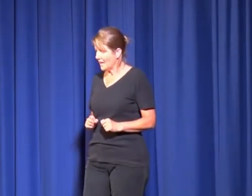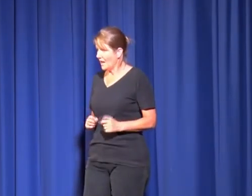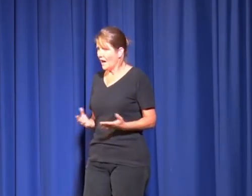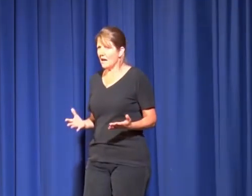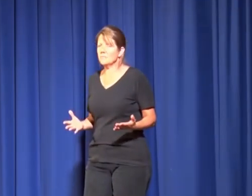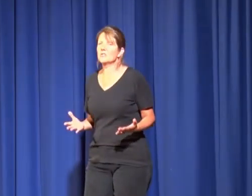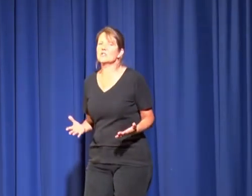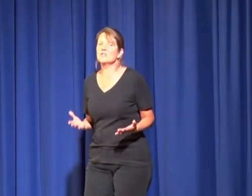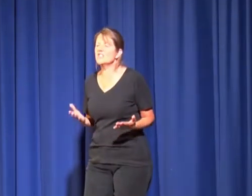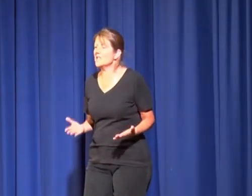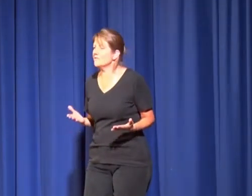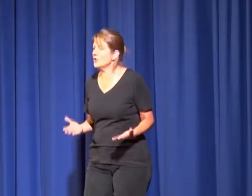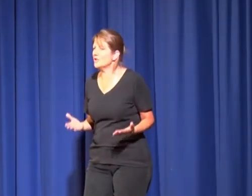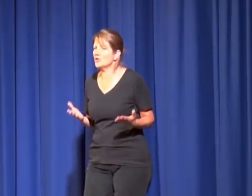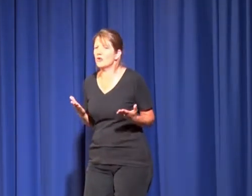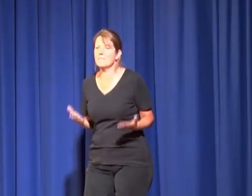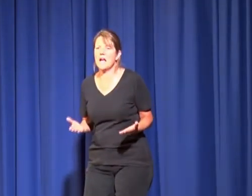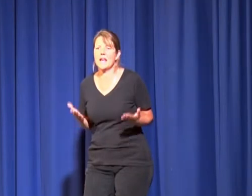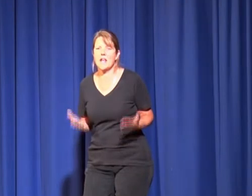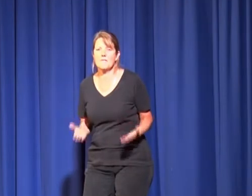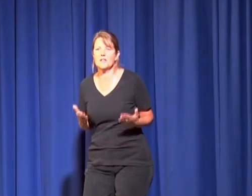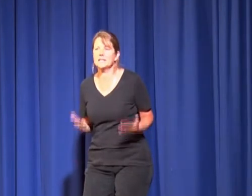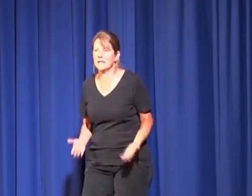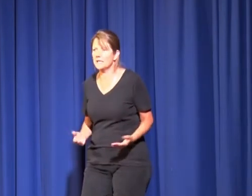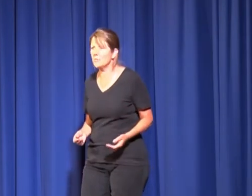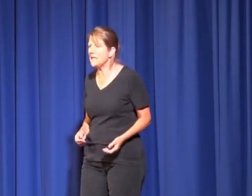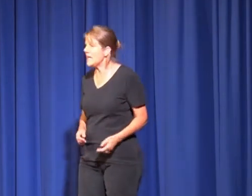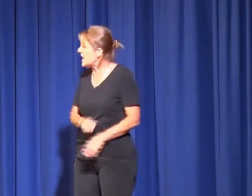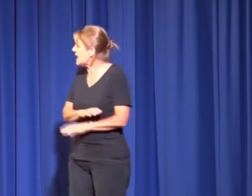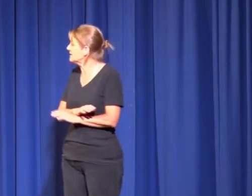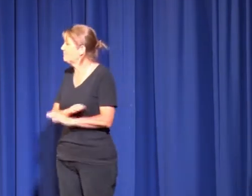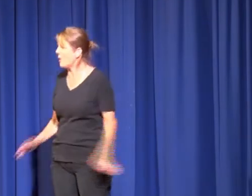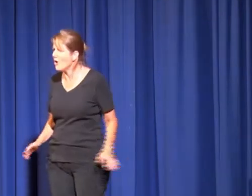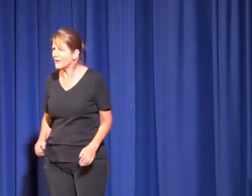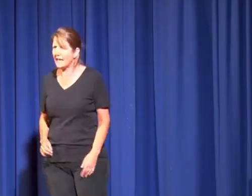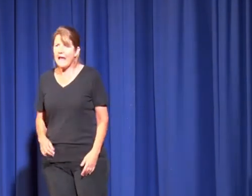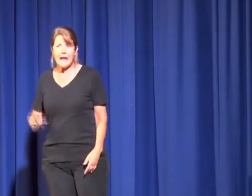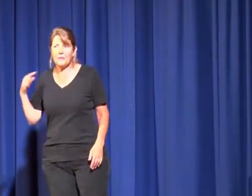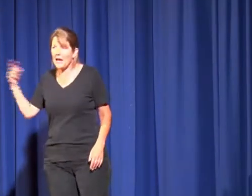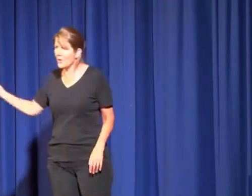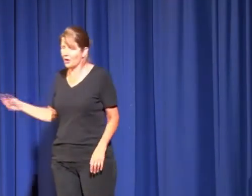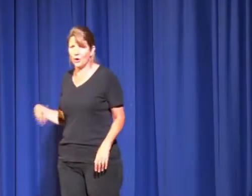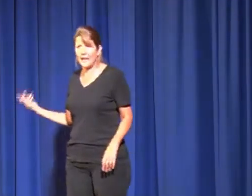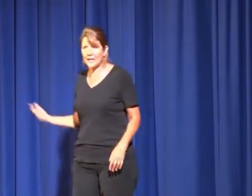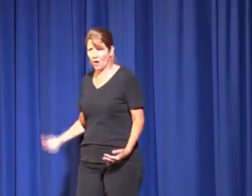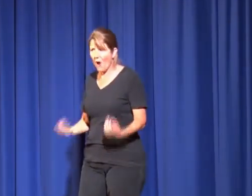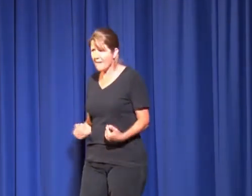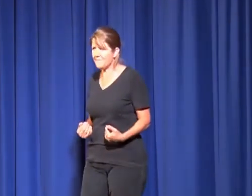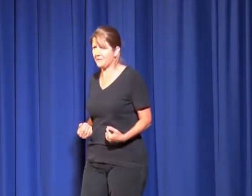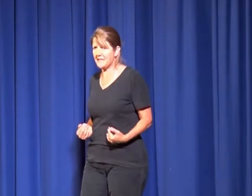Vicky, I'm so sick of going to Germana every second weekend. It is boring. If they want to go, they can go. I'm fifty,